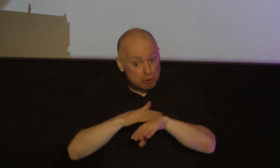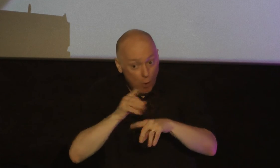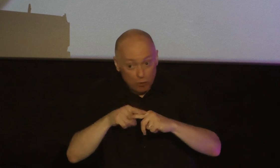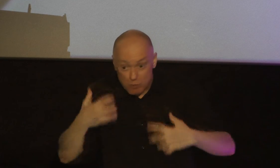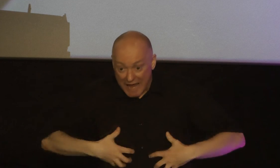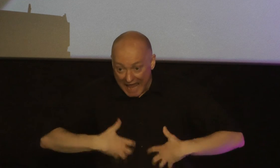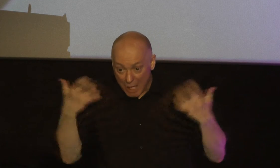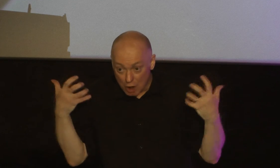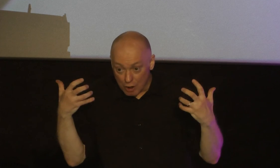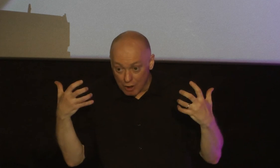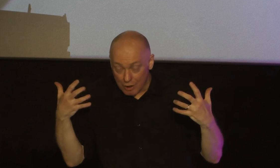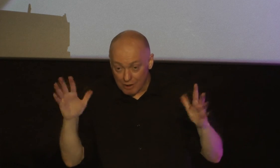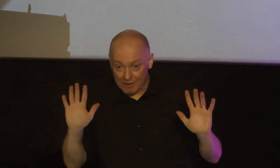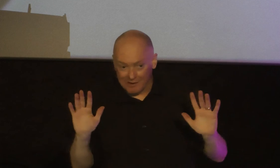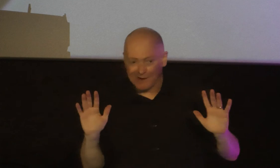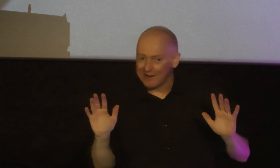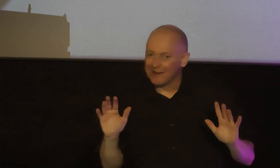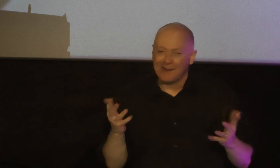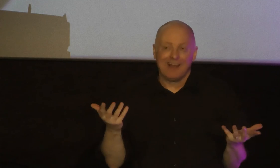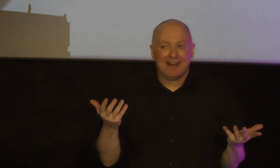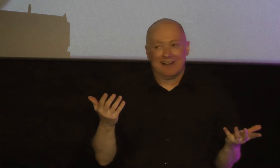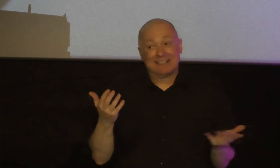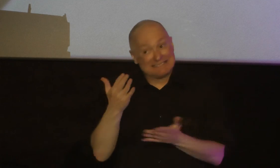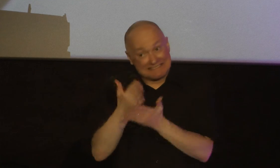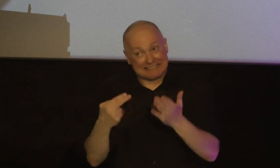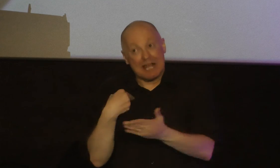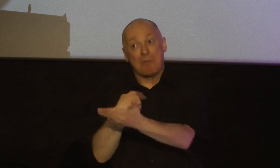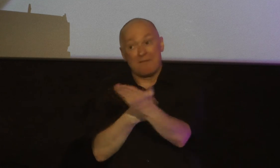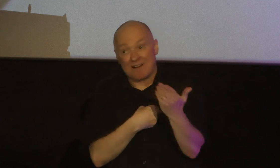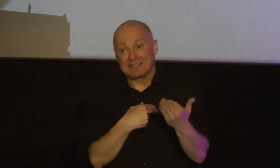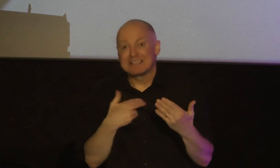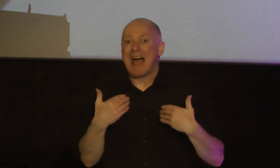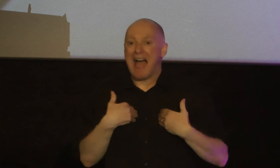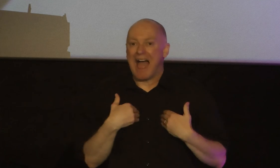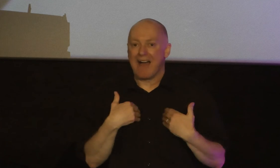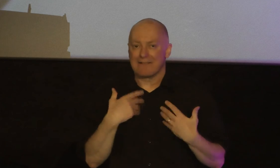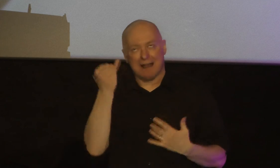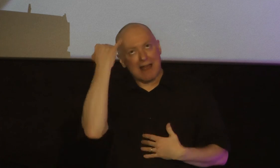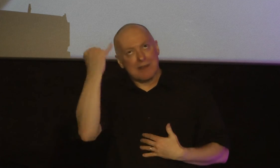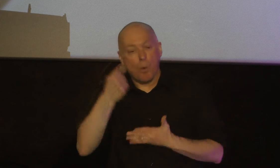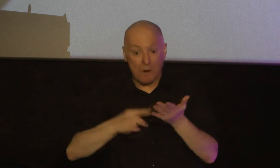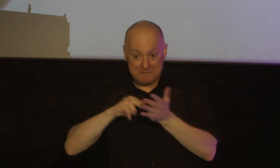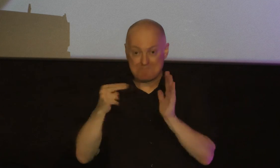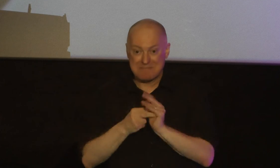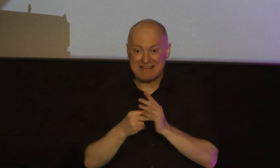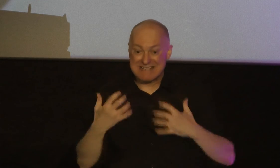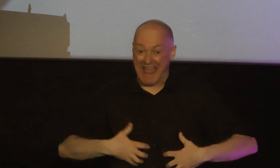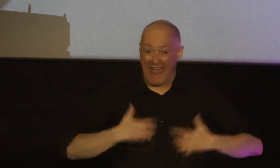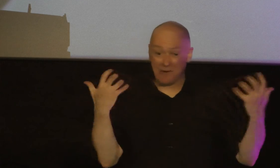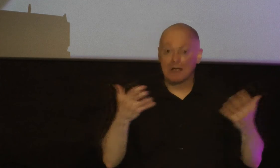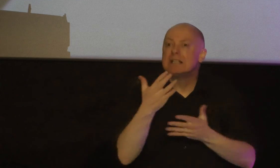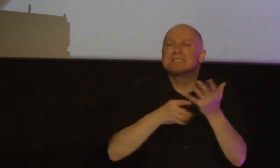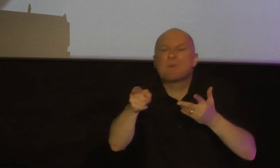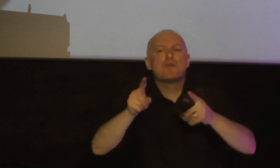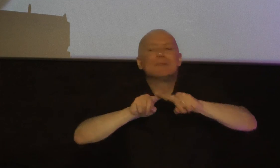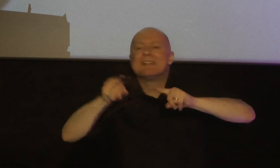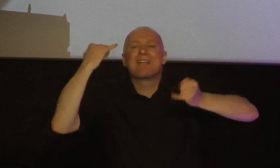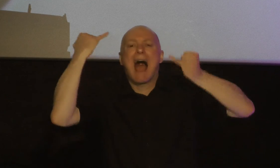no doubt some of us have ideas of what it means to be angry some of us have different ideas you're developing